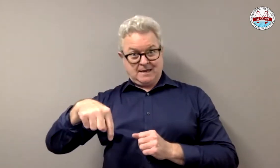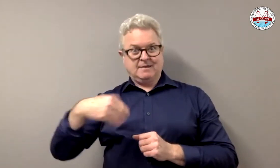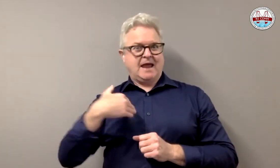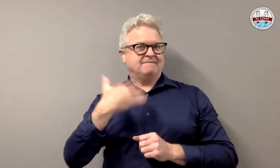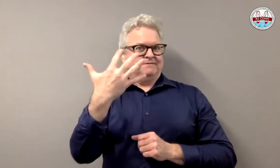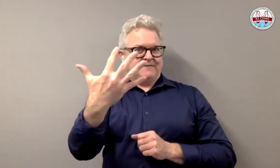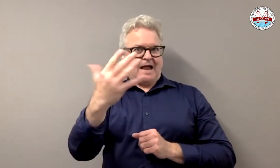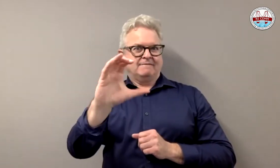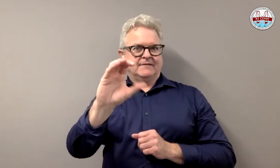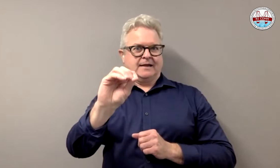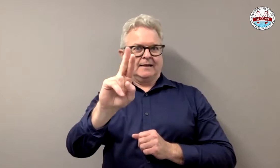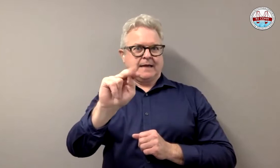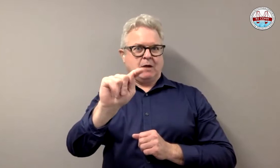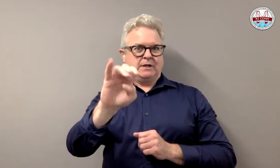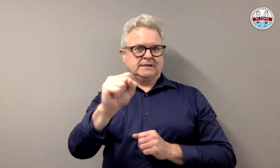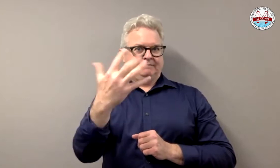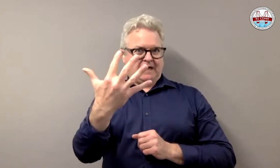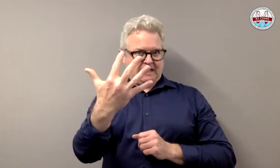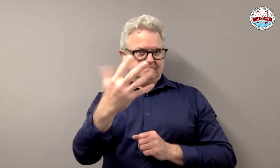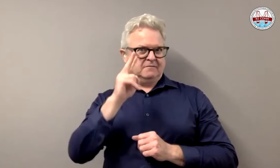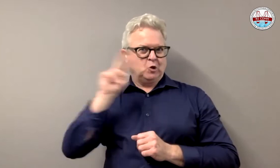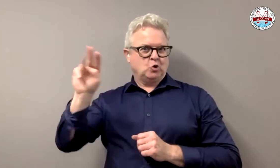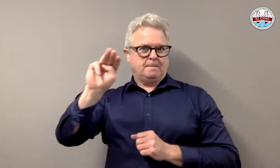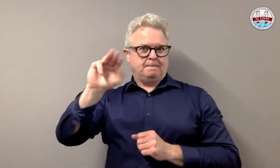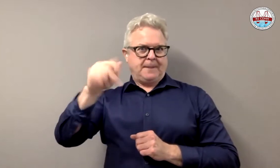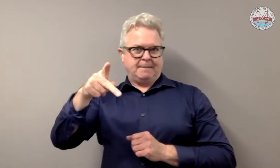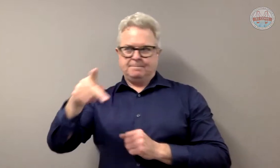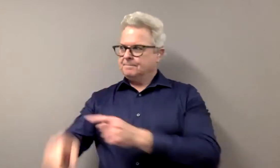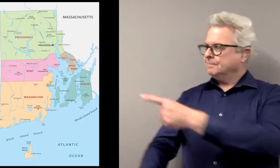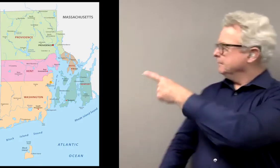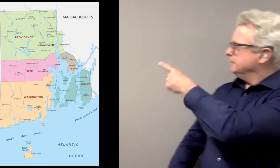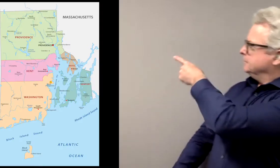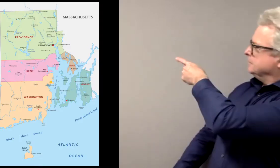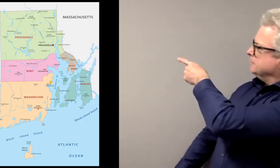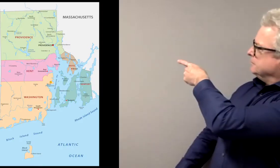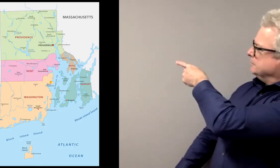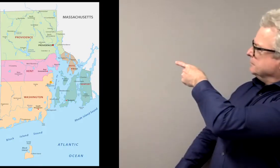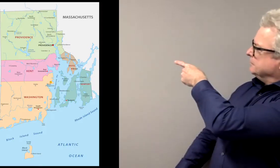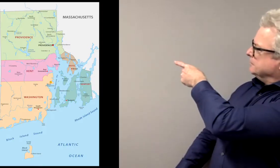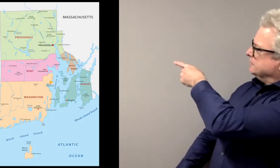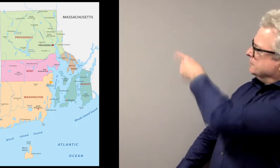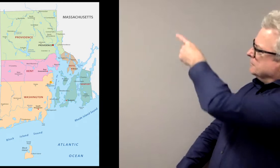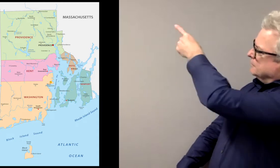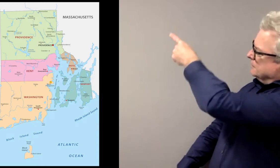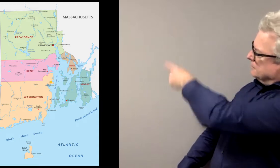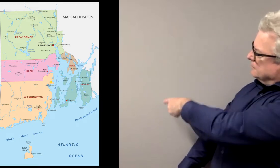Rhode Island here, we have five counties. And if you look at the map, the five counties are as follows.